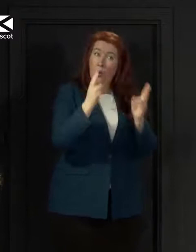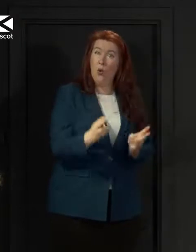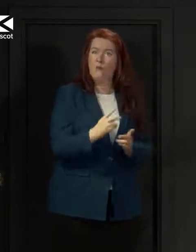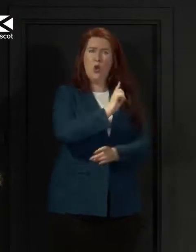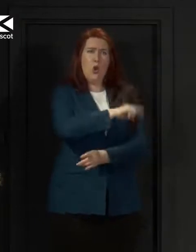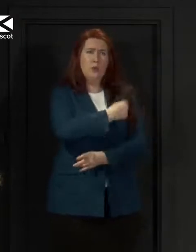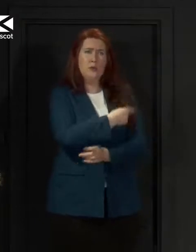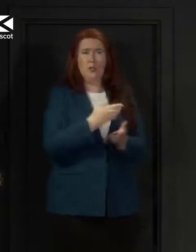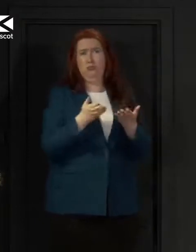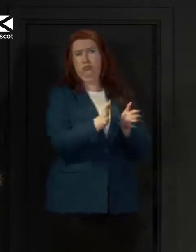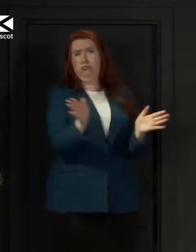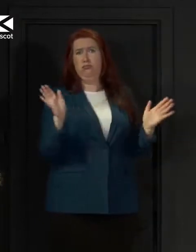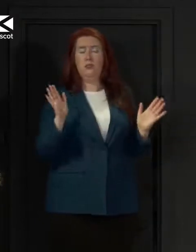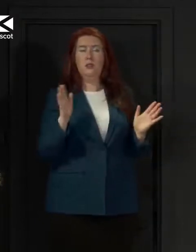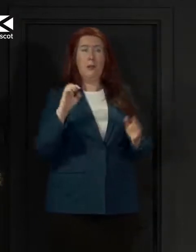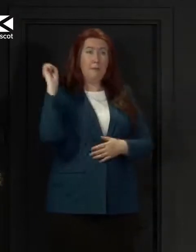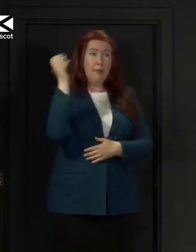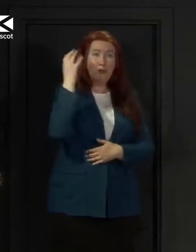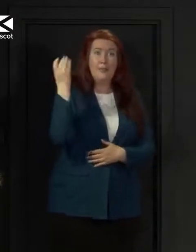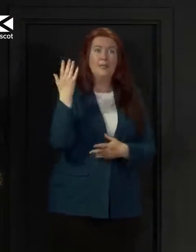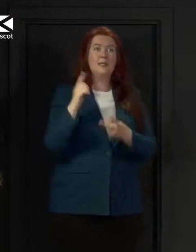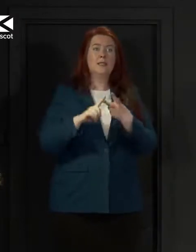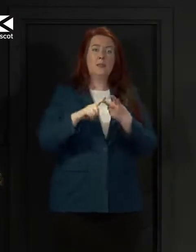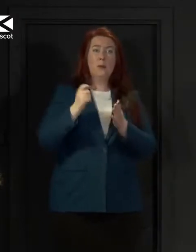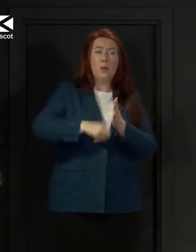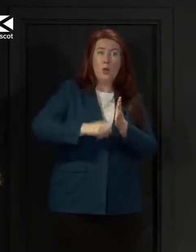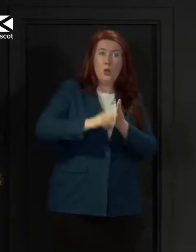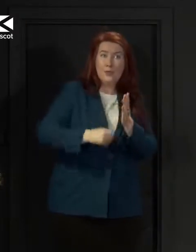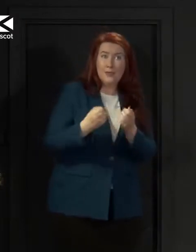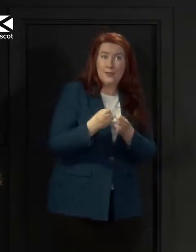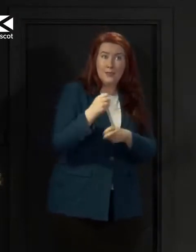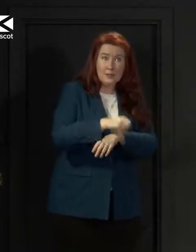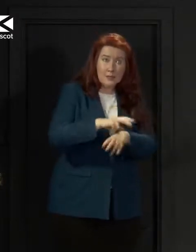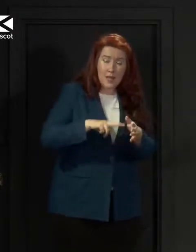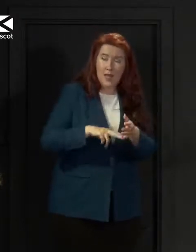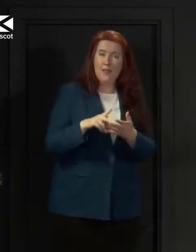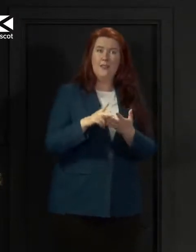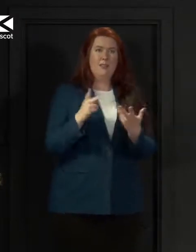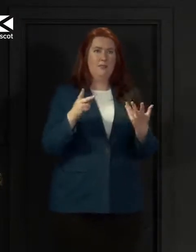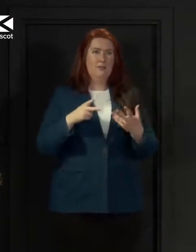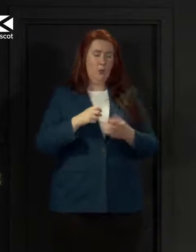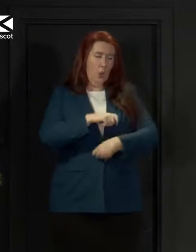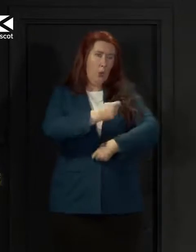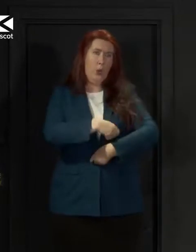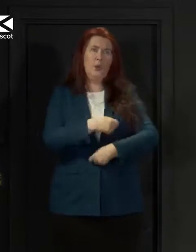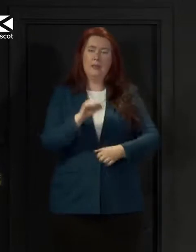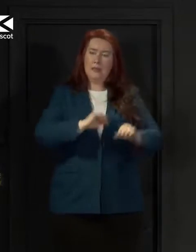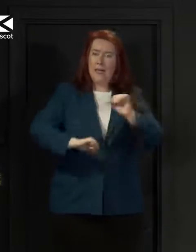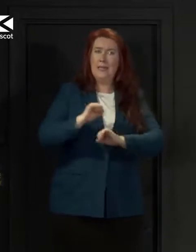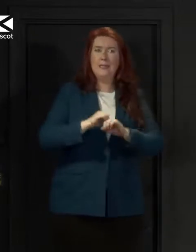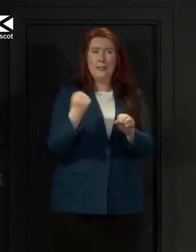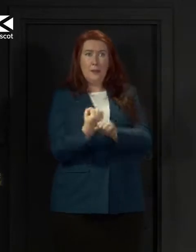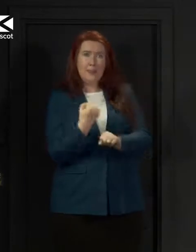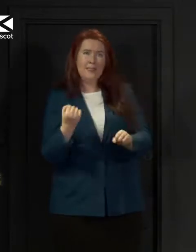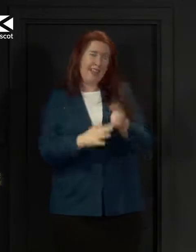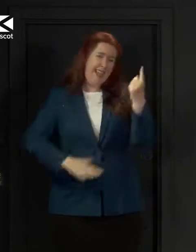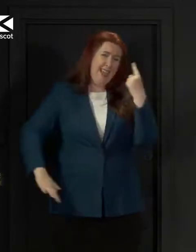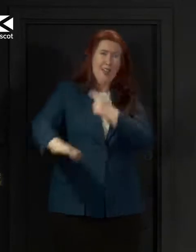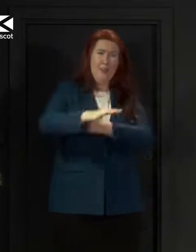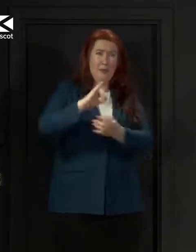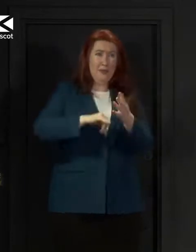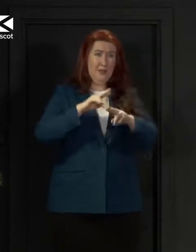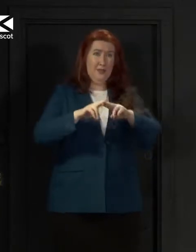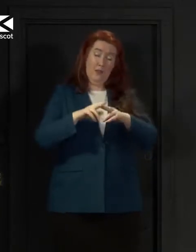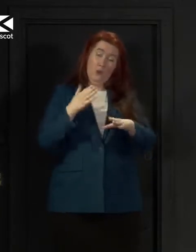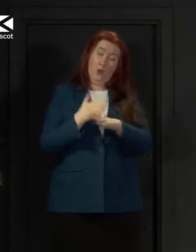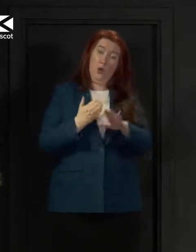to our paramedics, our procurement staff, porters, cooks, cleaners, maintenance, everyone who contributes to